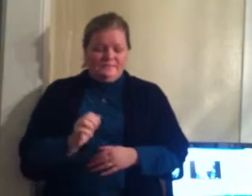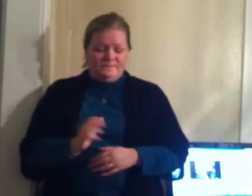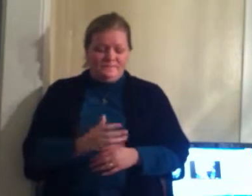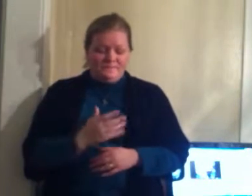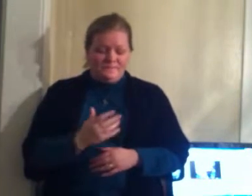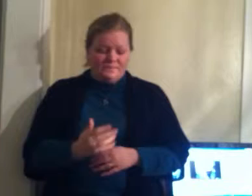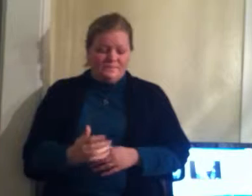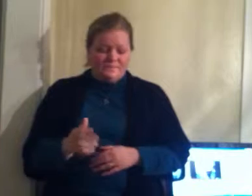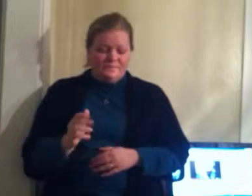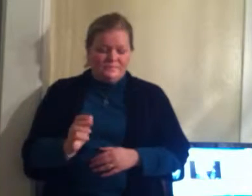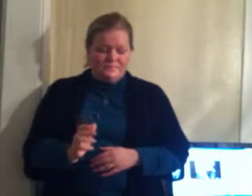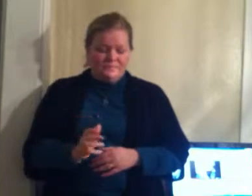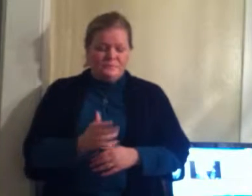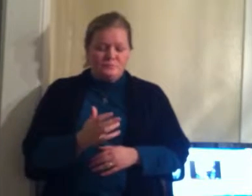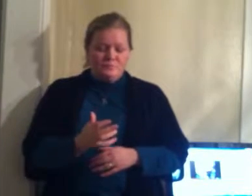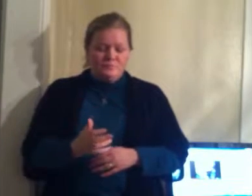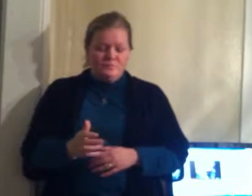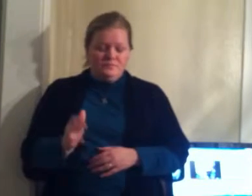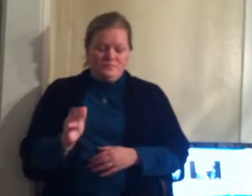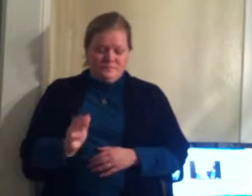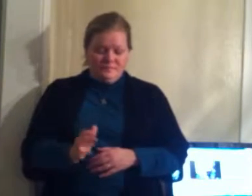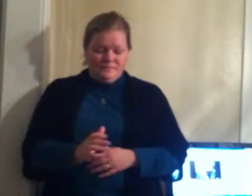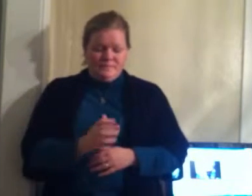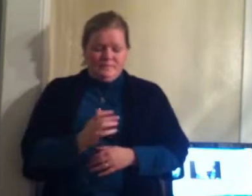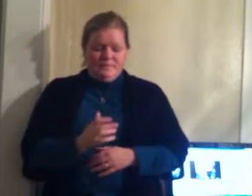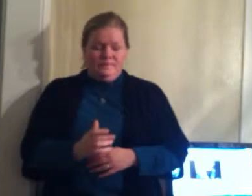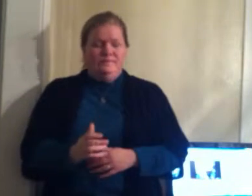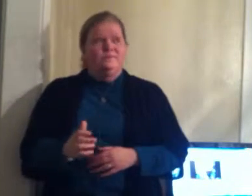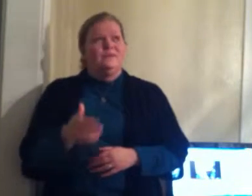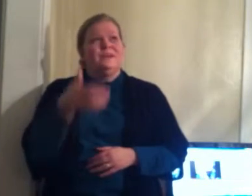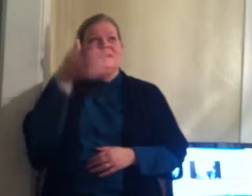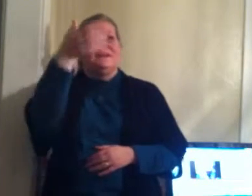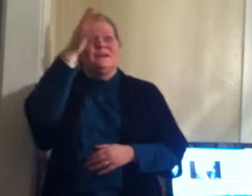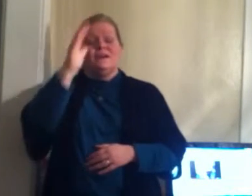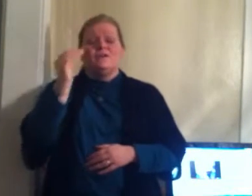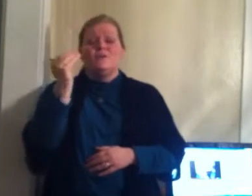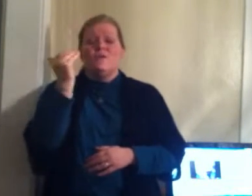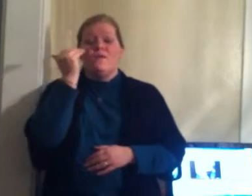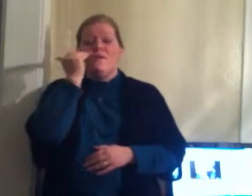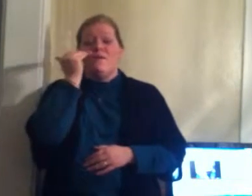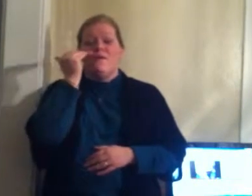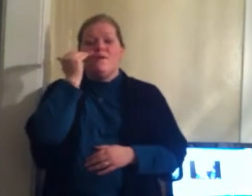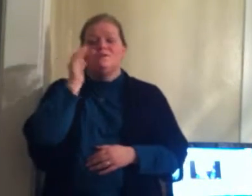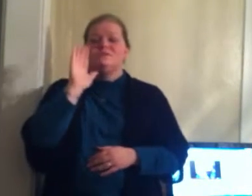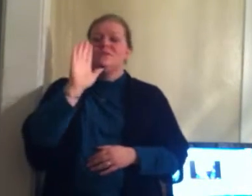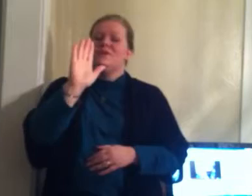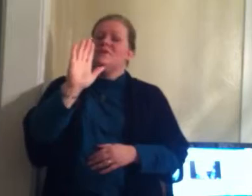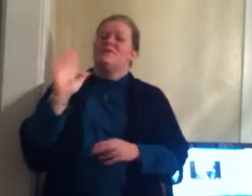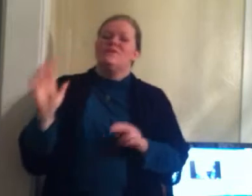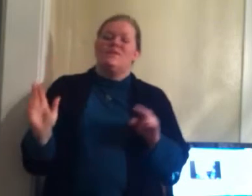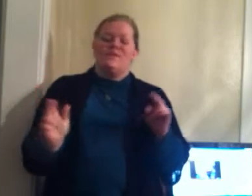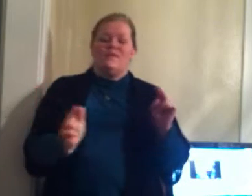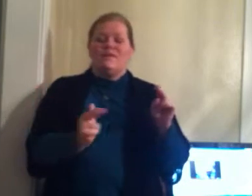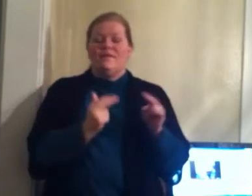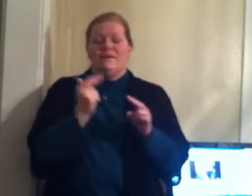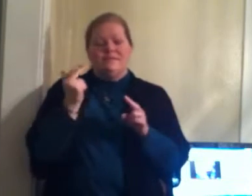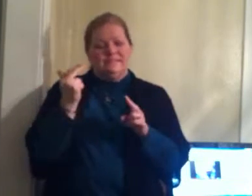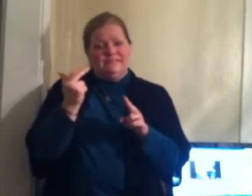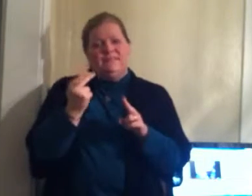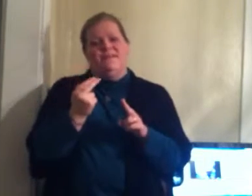And I'll take it out of the